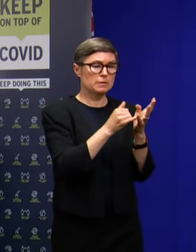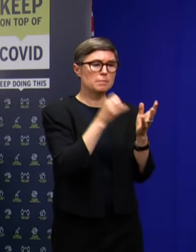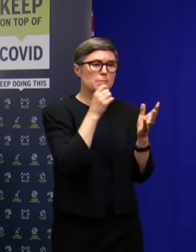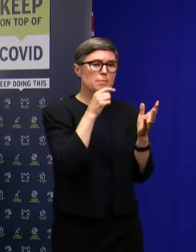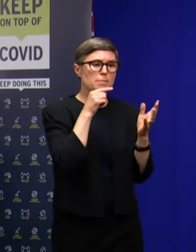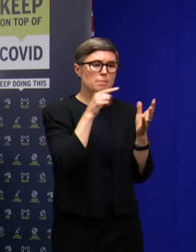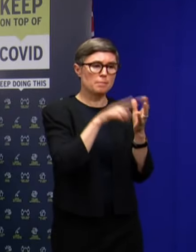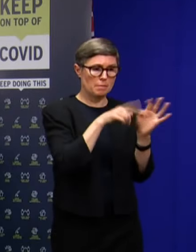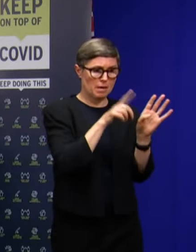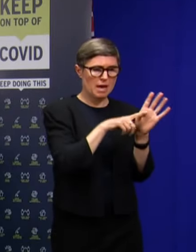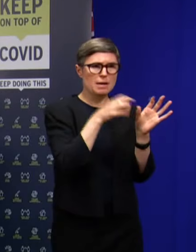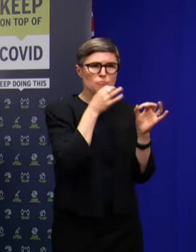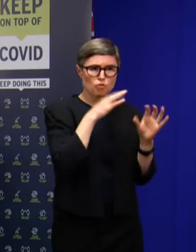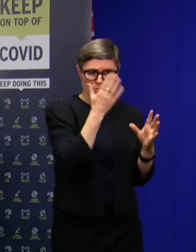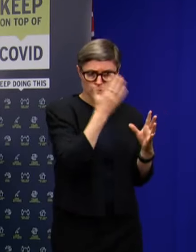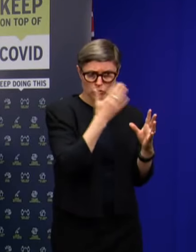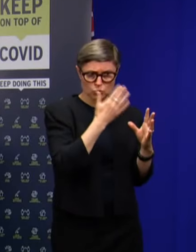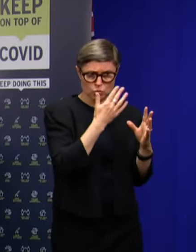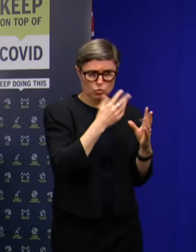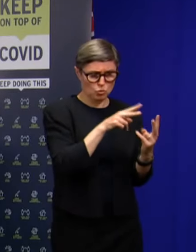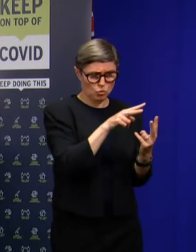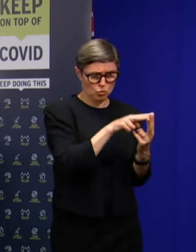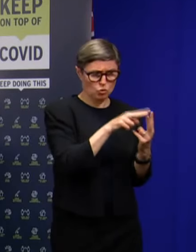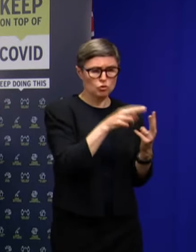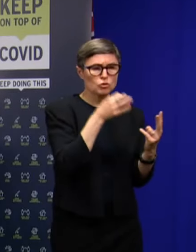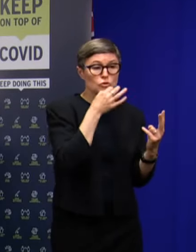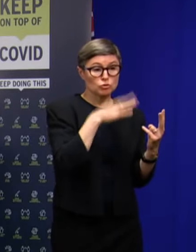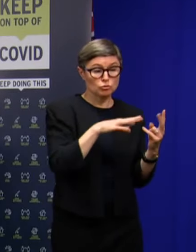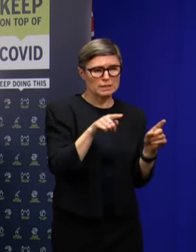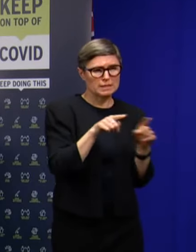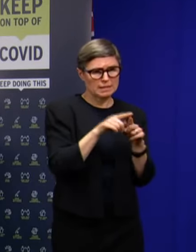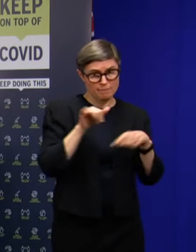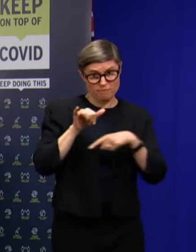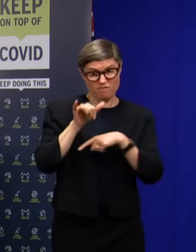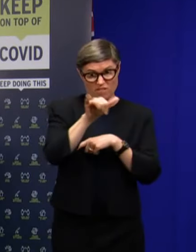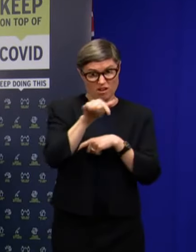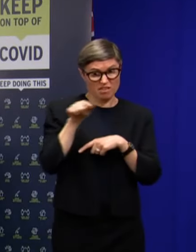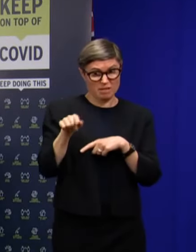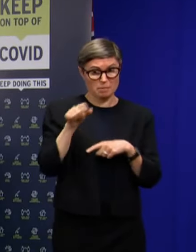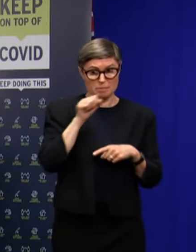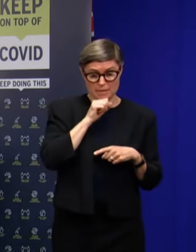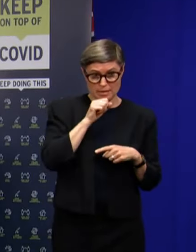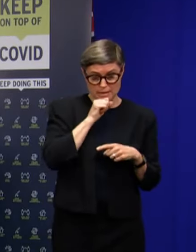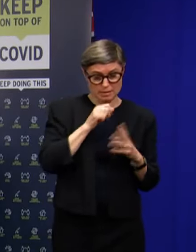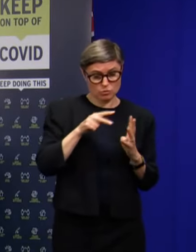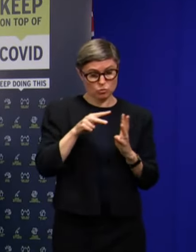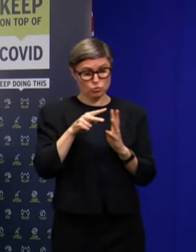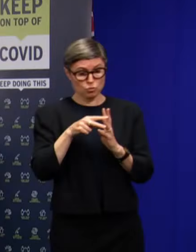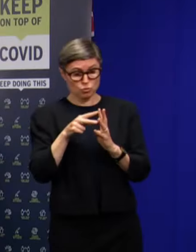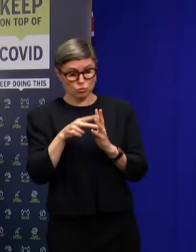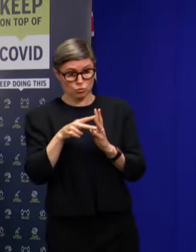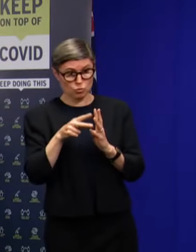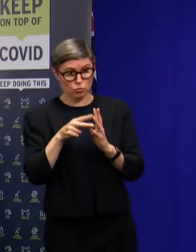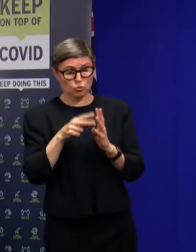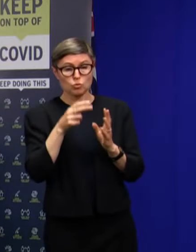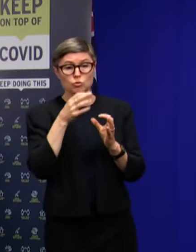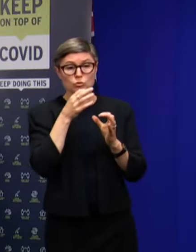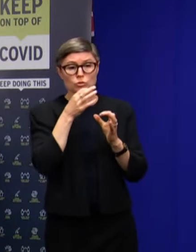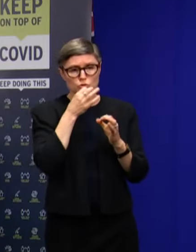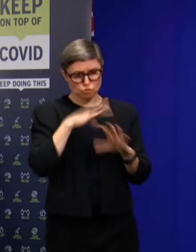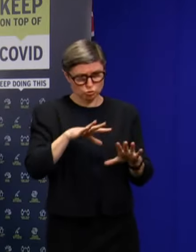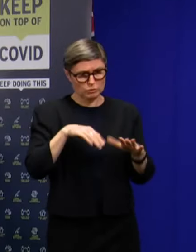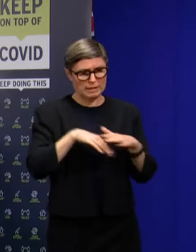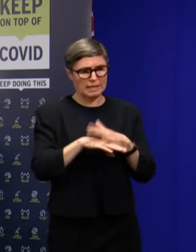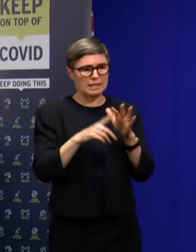contacts because they were on the flight, as I understand it, and another two from the East Derwent Primary